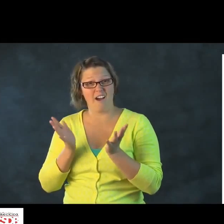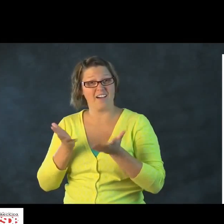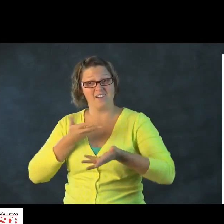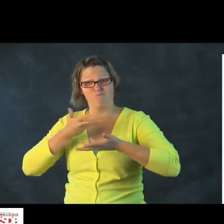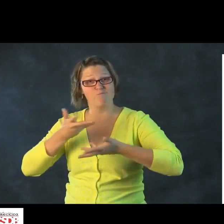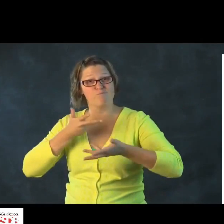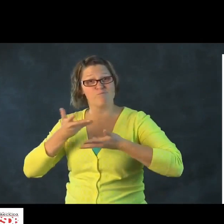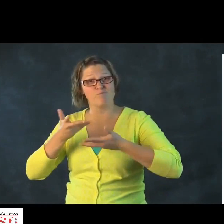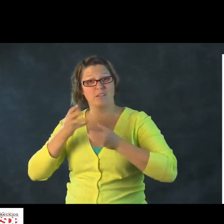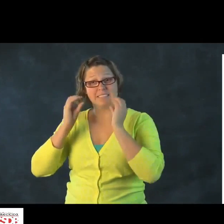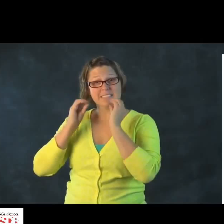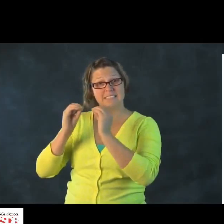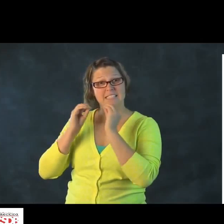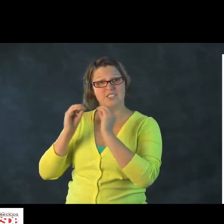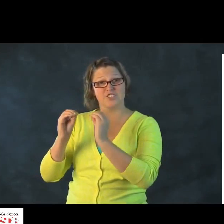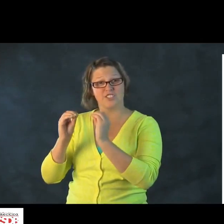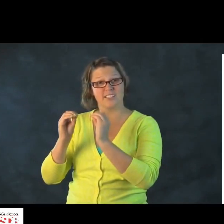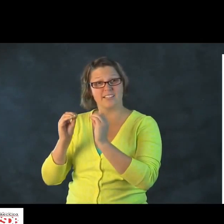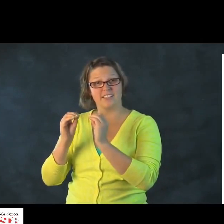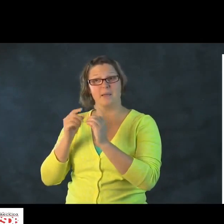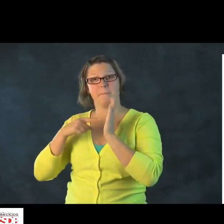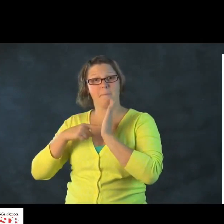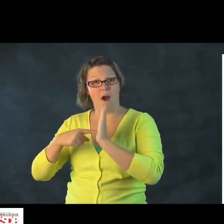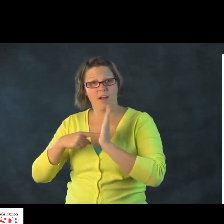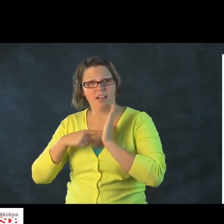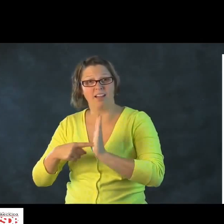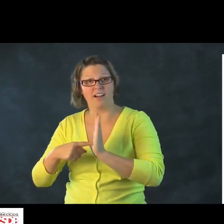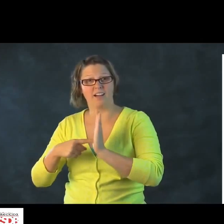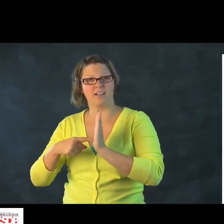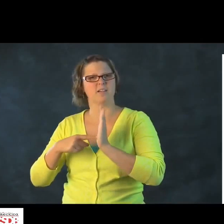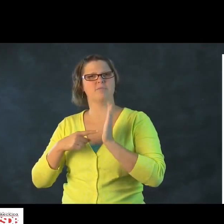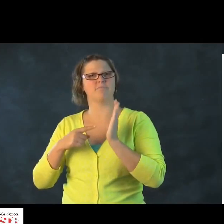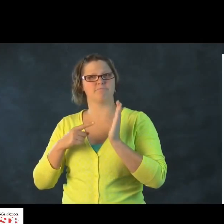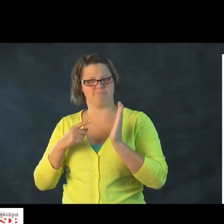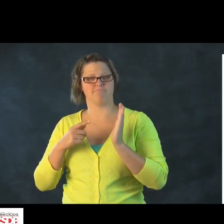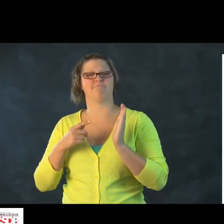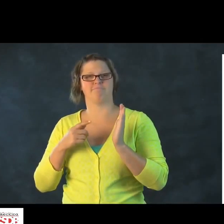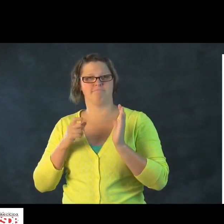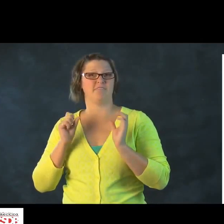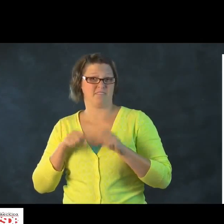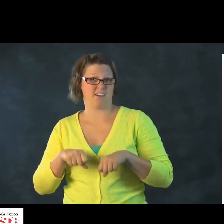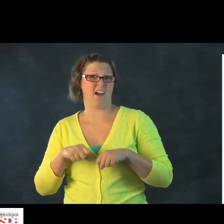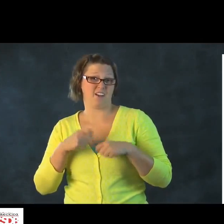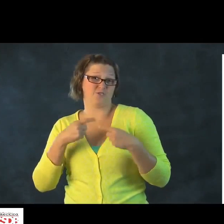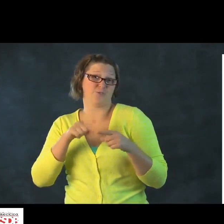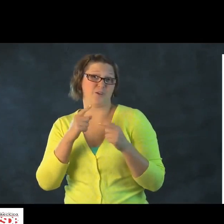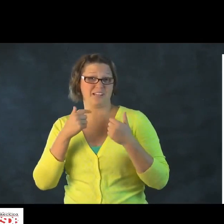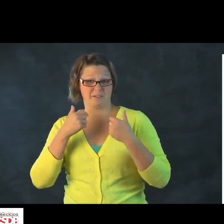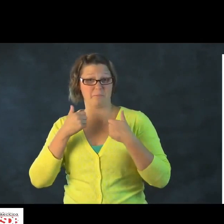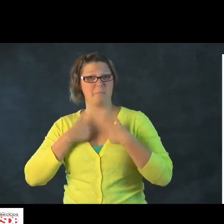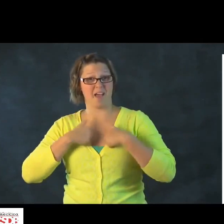opportunities when you're just interacting with your child. You can teach them. You can model for them.